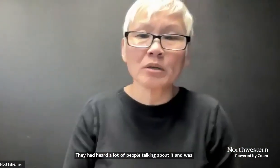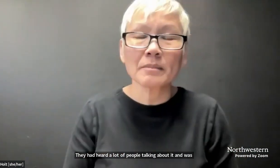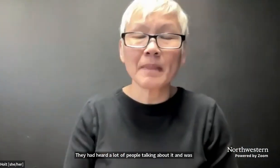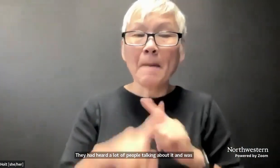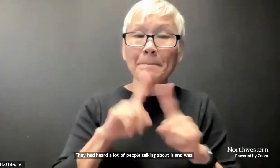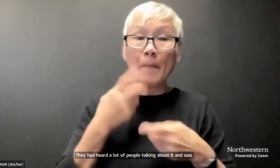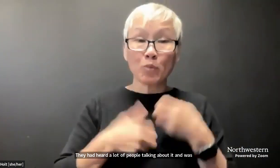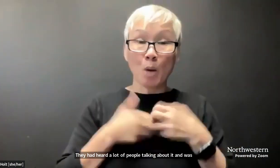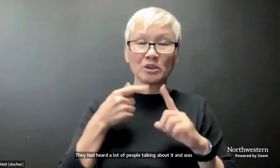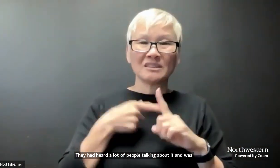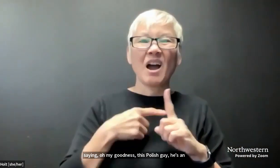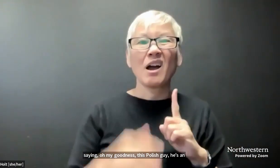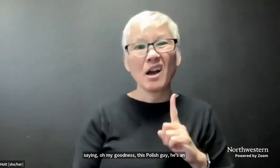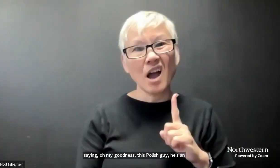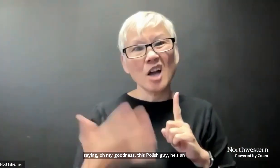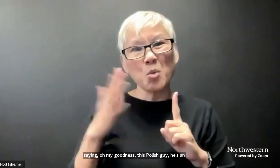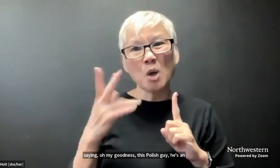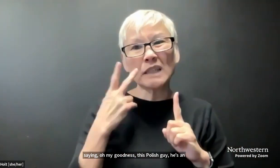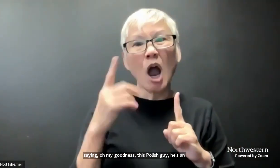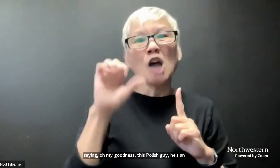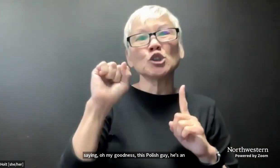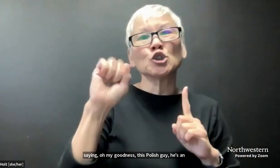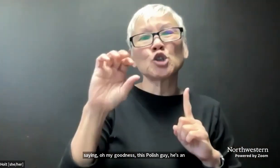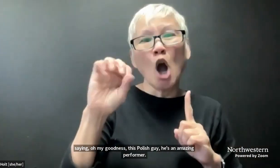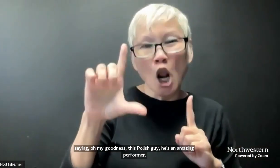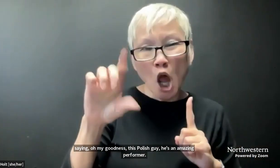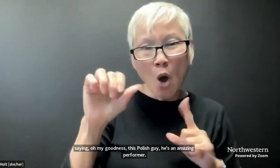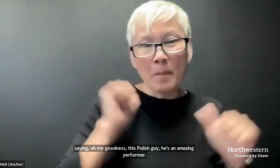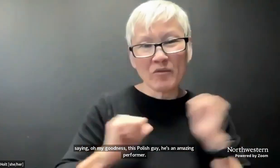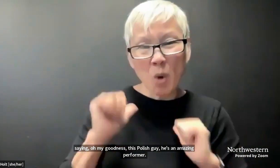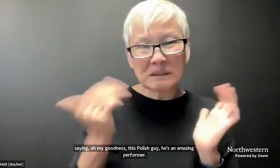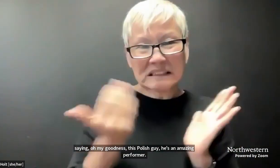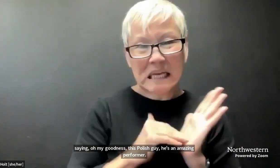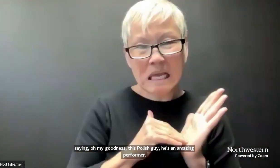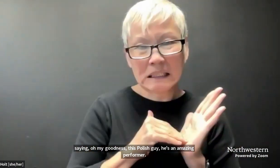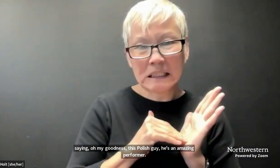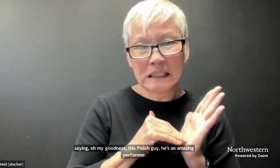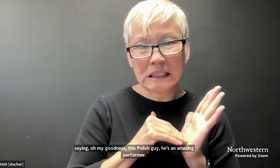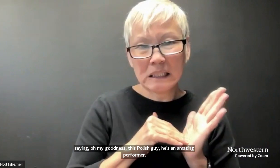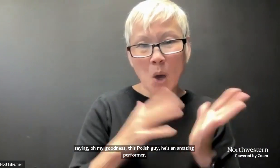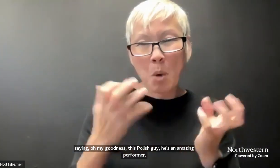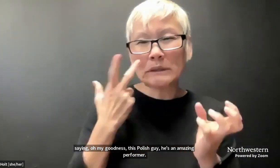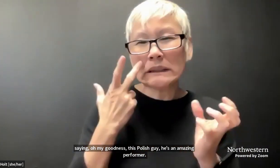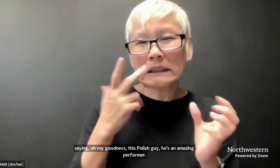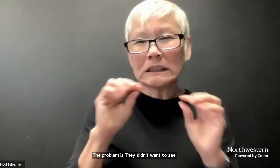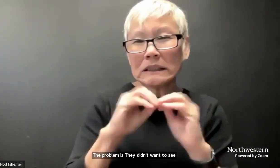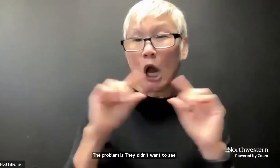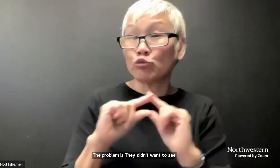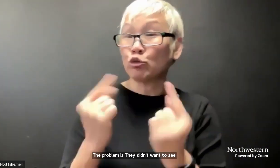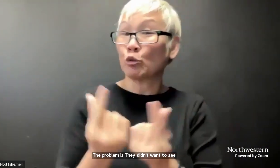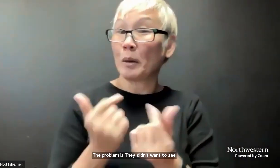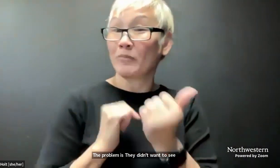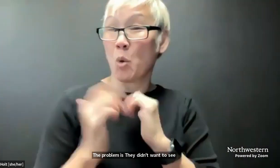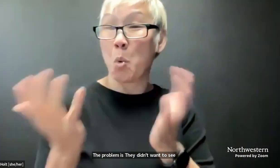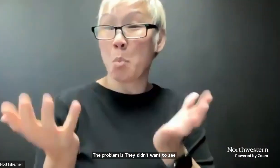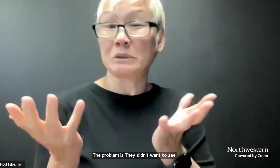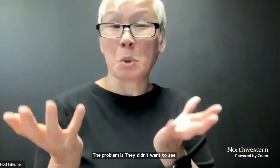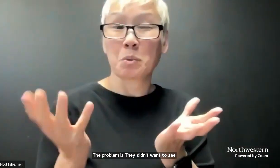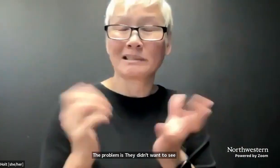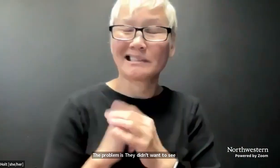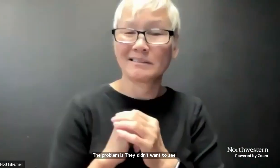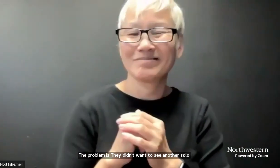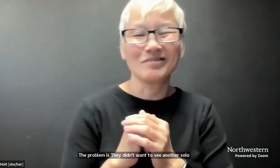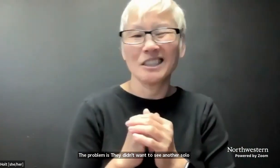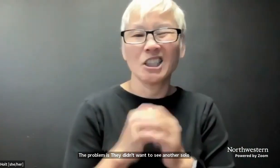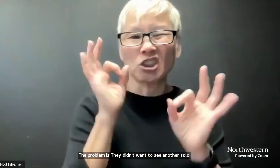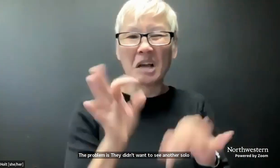he's an amazing performer. Problem is they didn't want to see another solo performance again. They wanted to